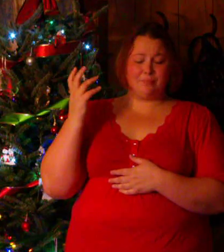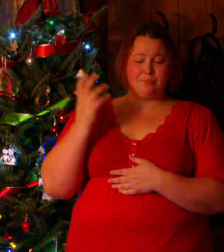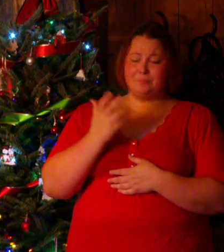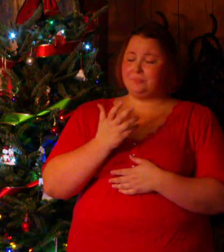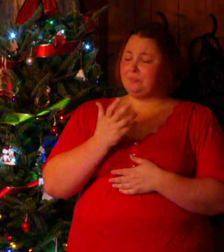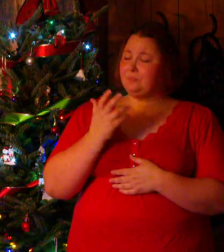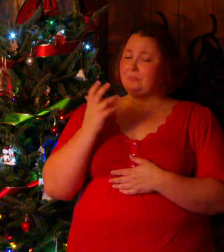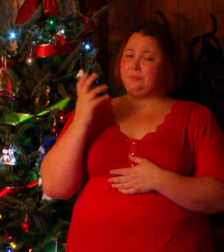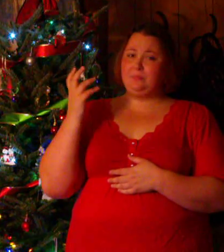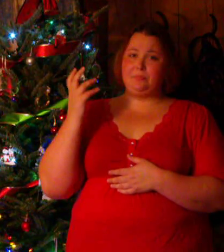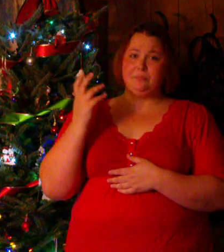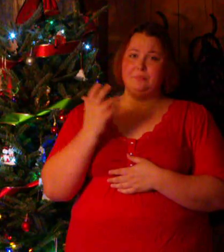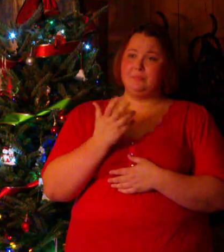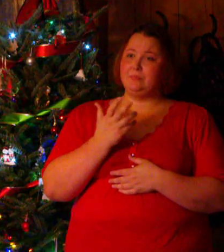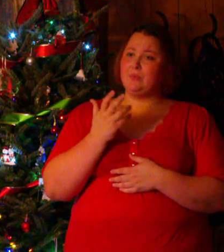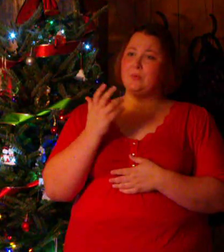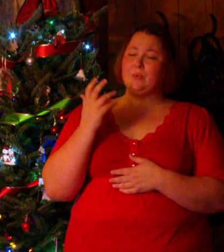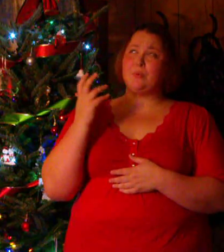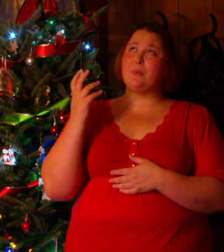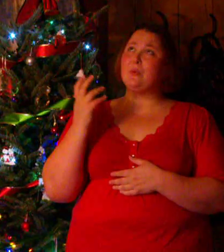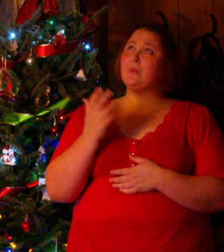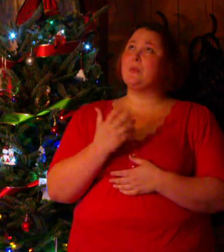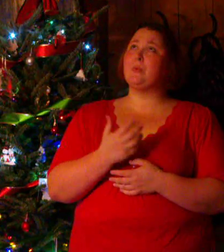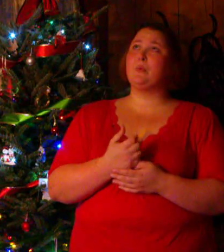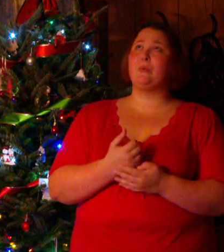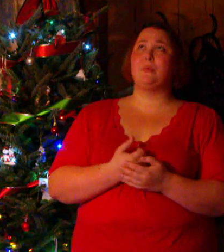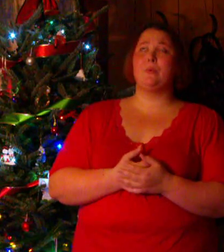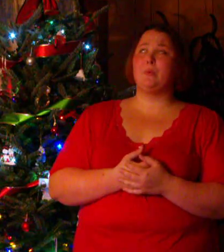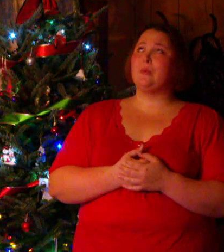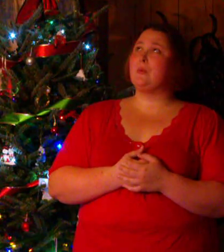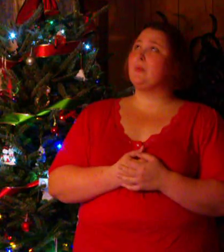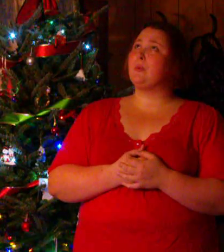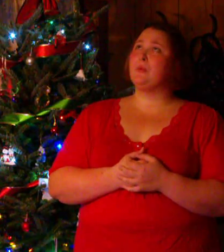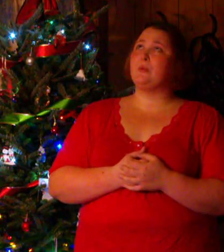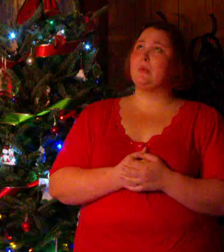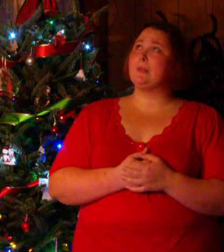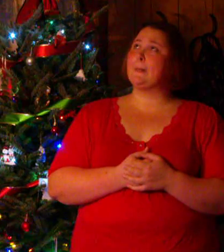Oh, oh, oh, oh, oh